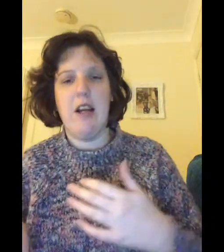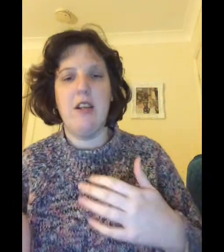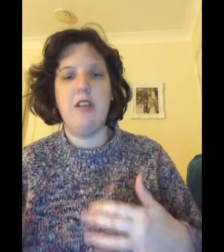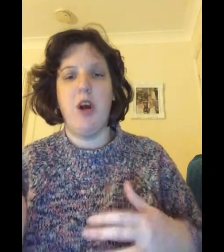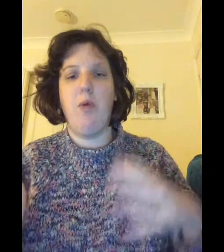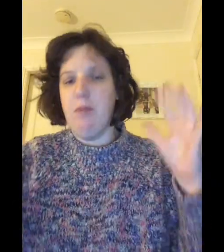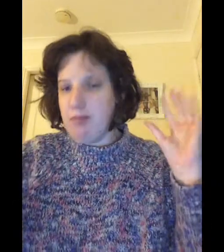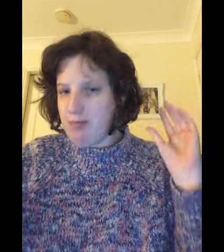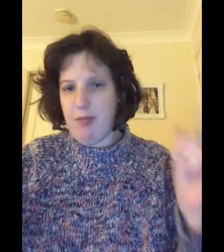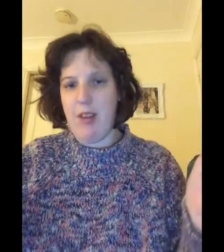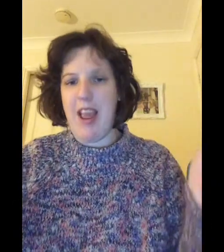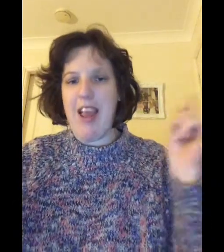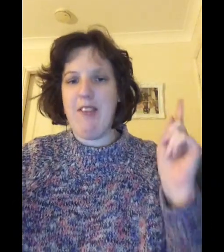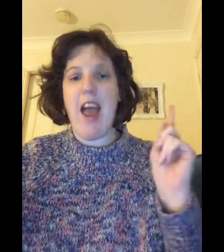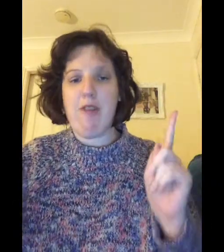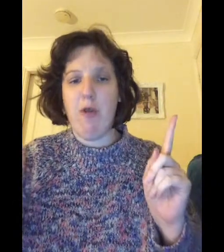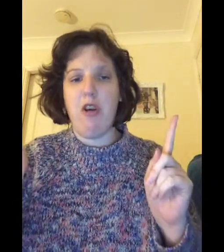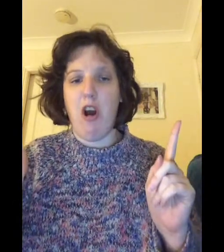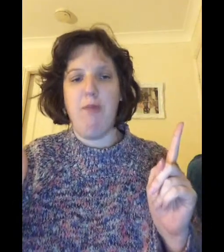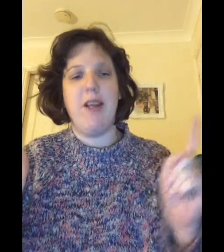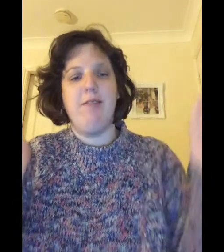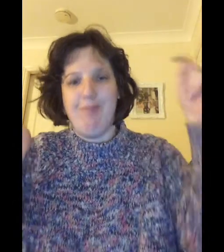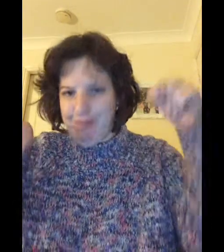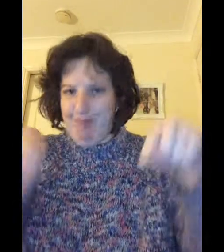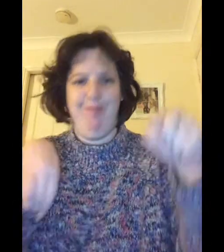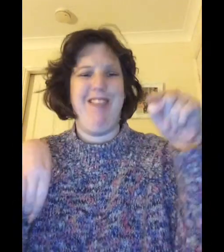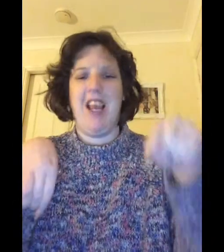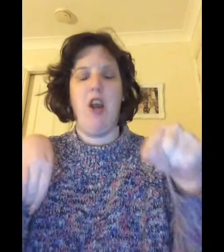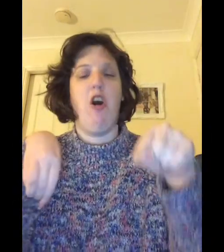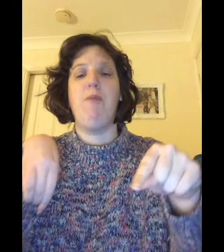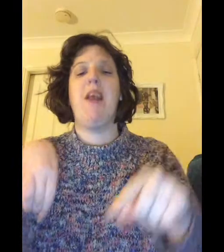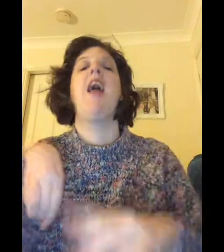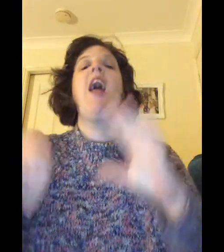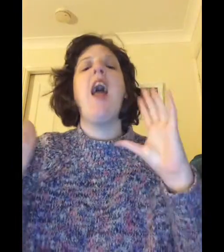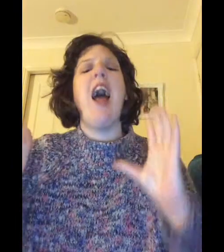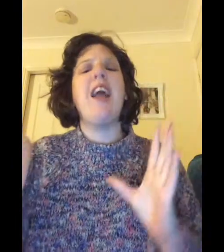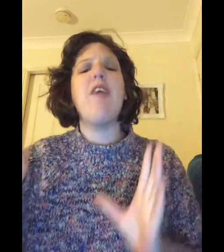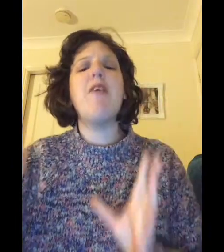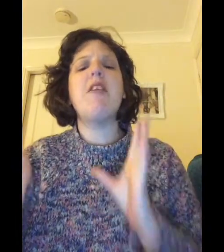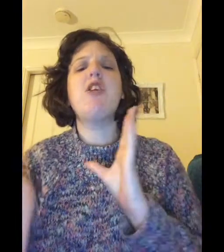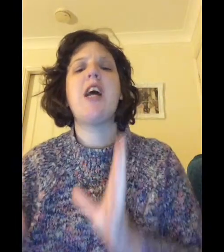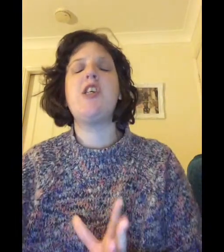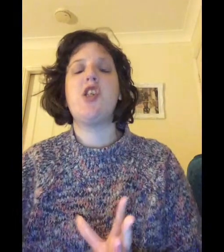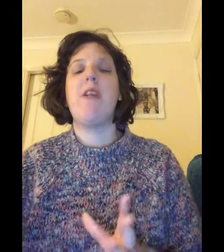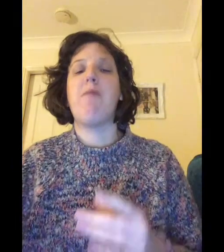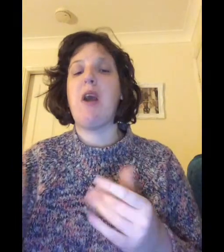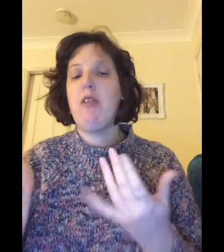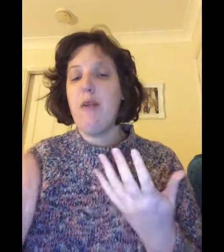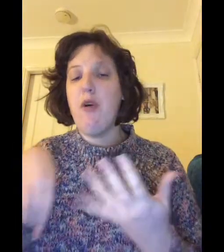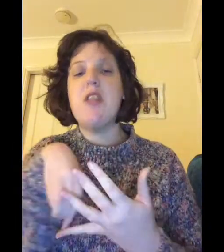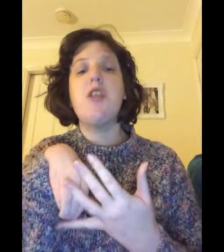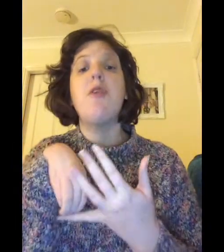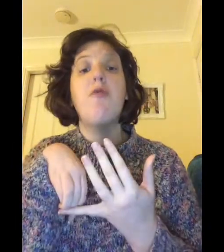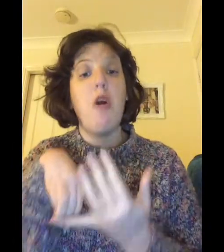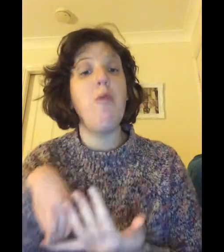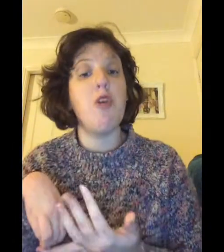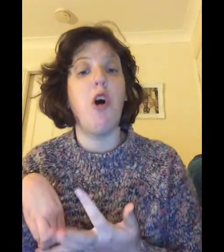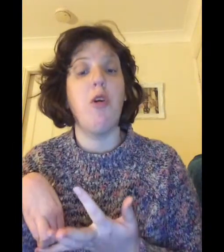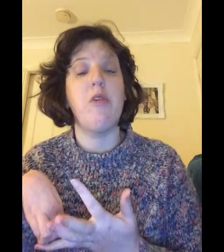so if you ever want to comment you can comment and give me suggestions because i'm going to do a room tour as